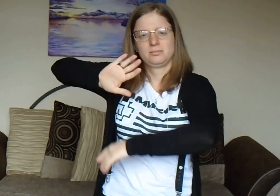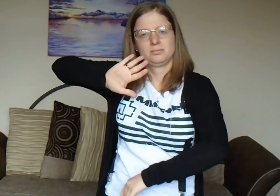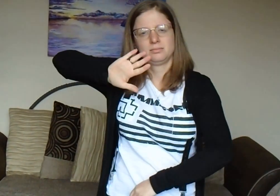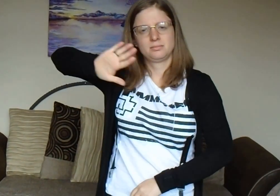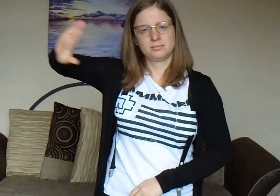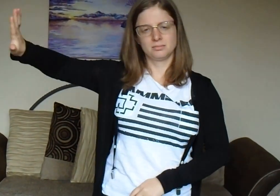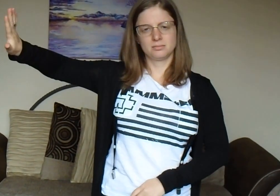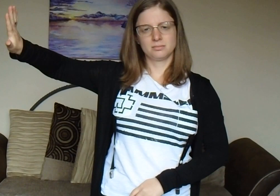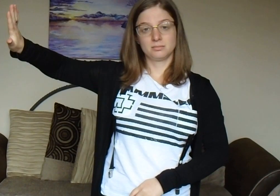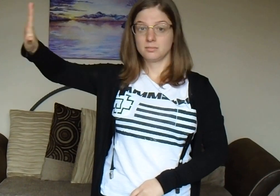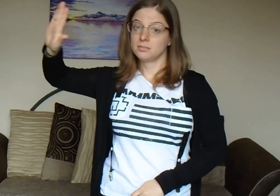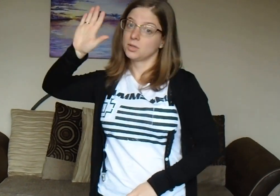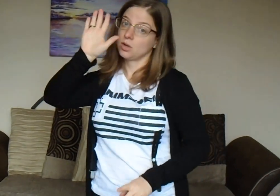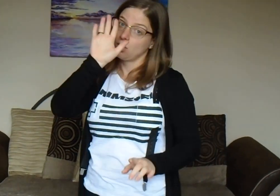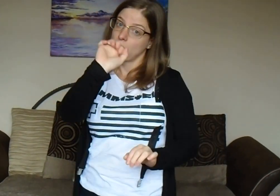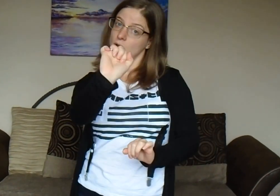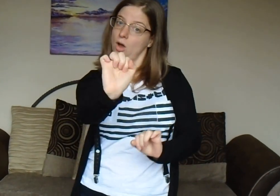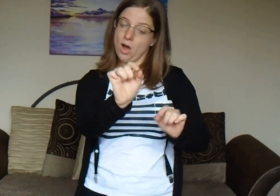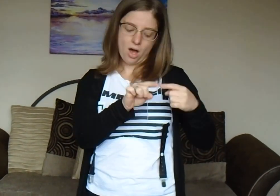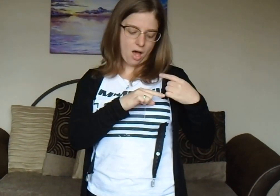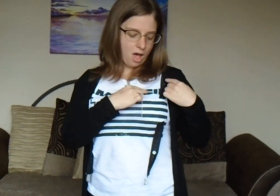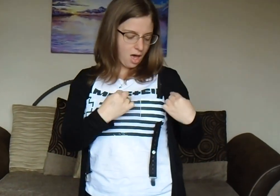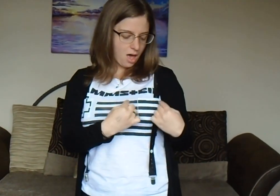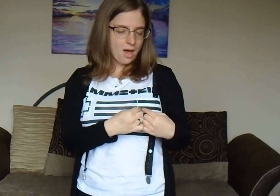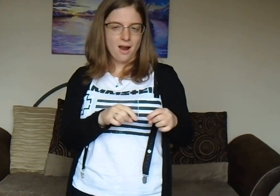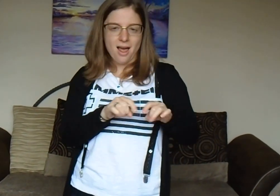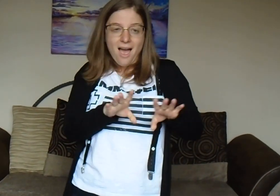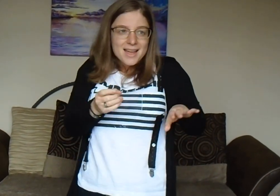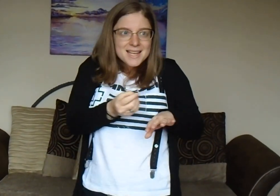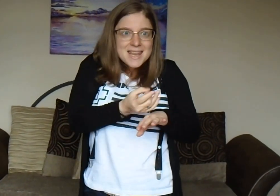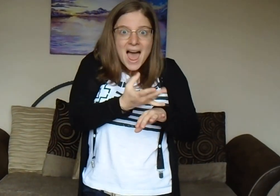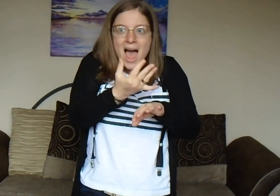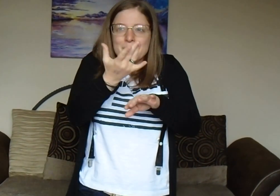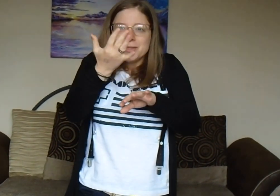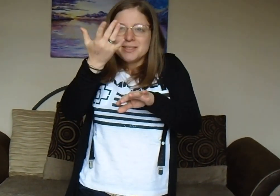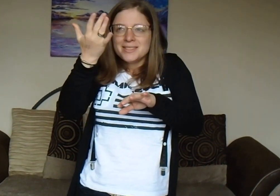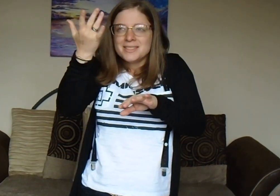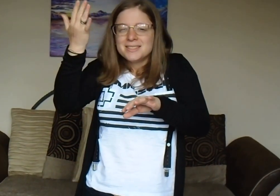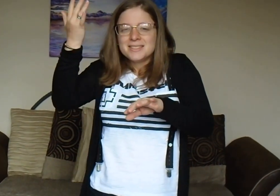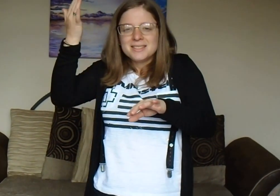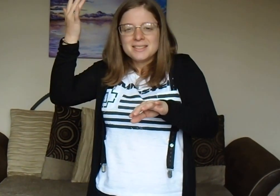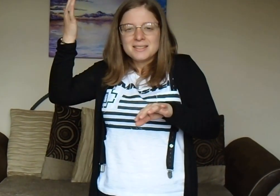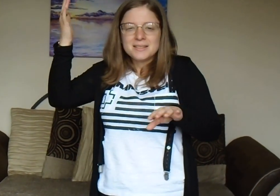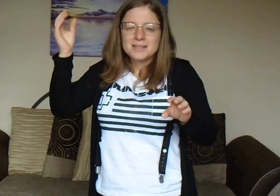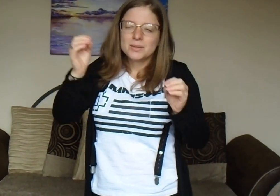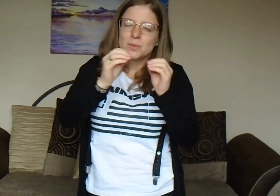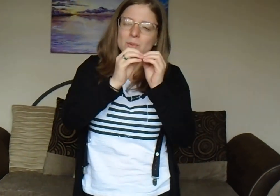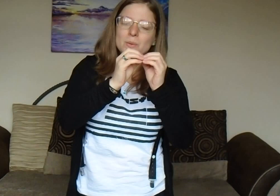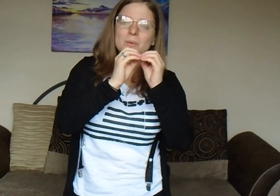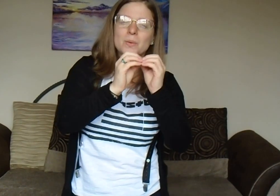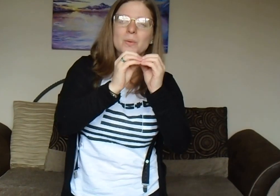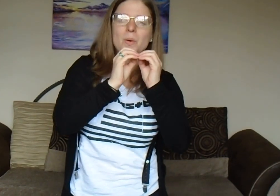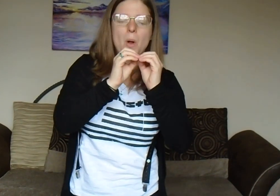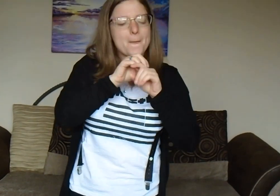Your heart is a diamond A bleeding